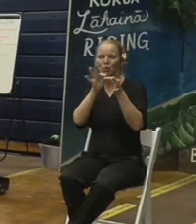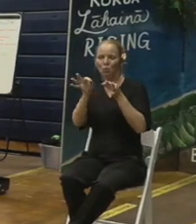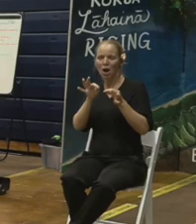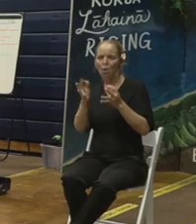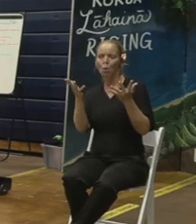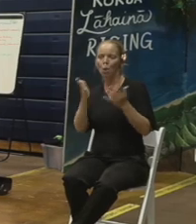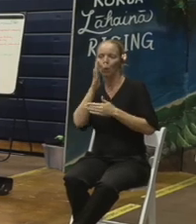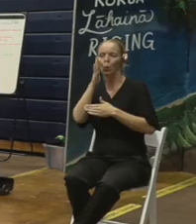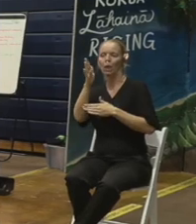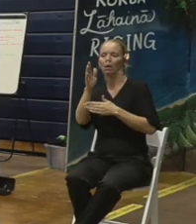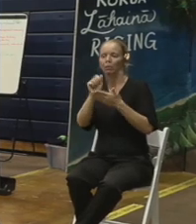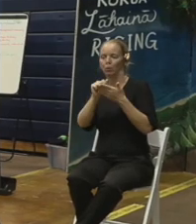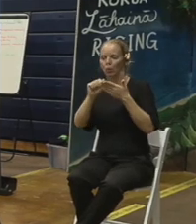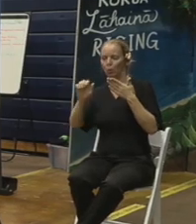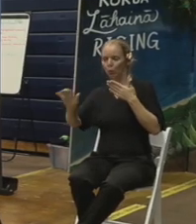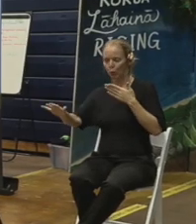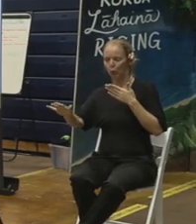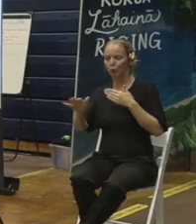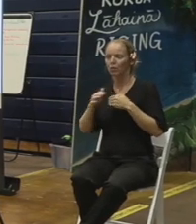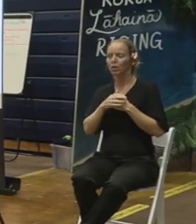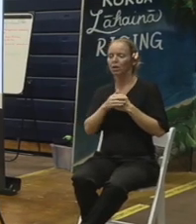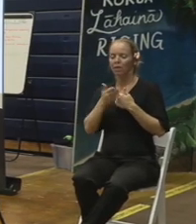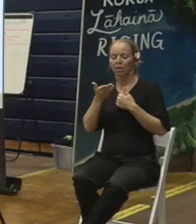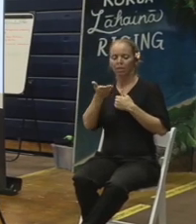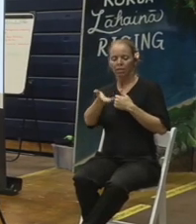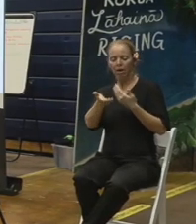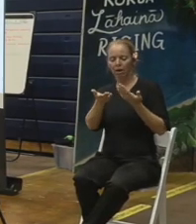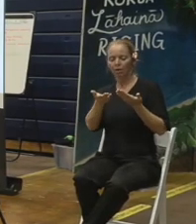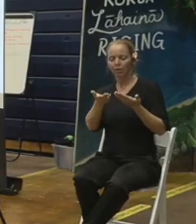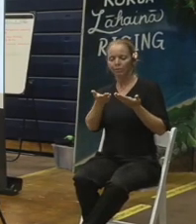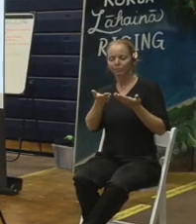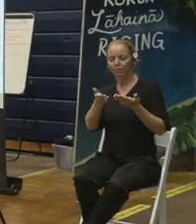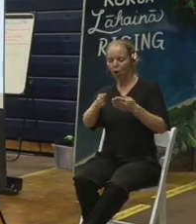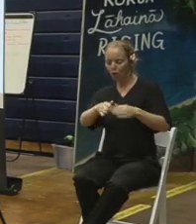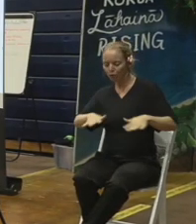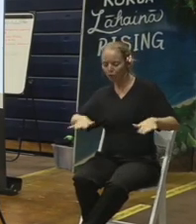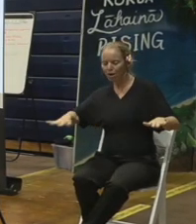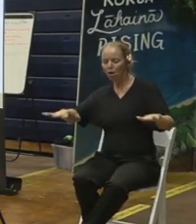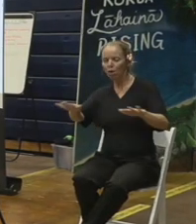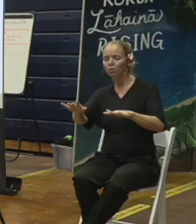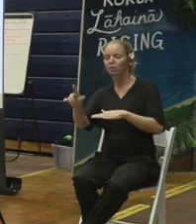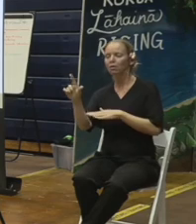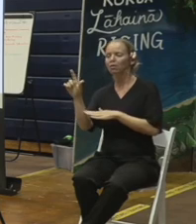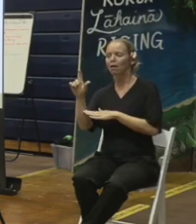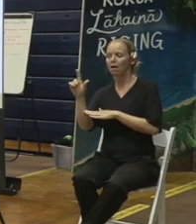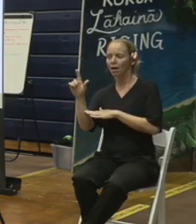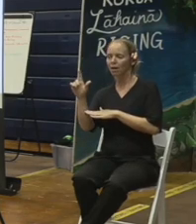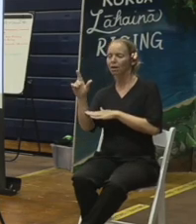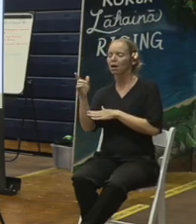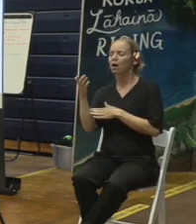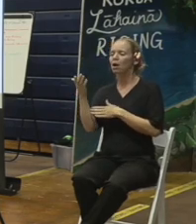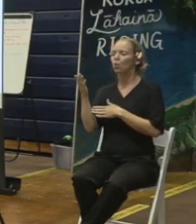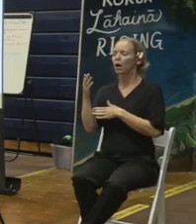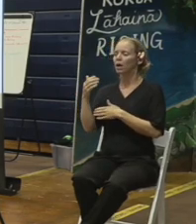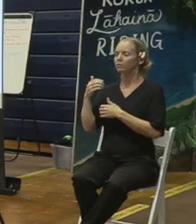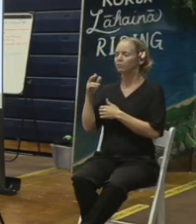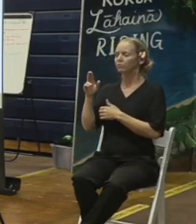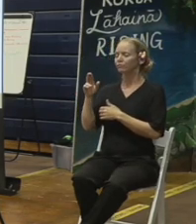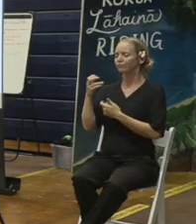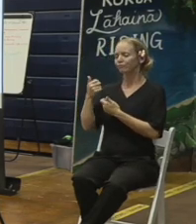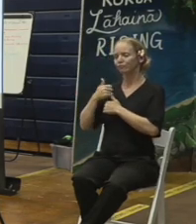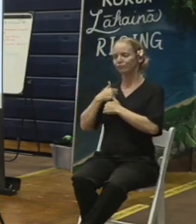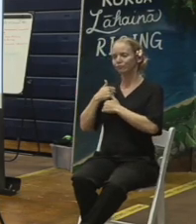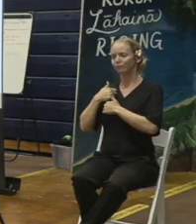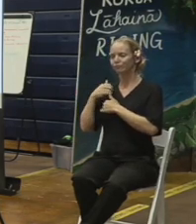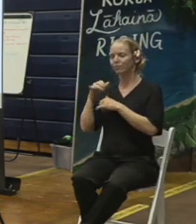what is there on the ground in Lahaina, and then what the Corps of Engineers is tasked to remove, similar to